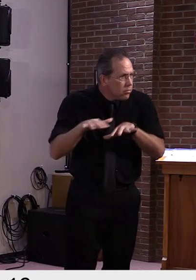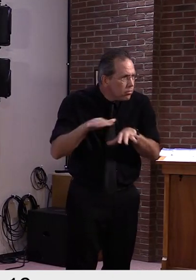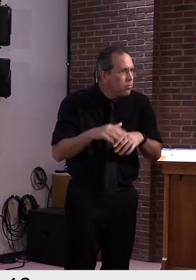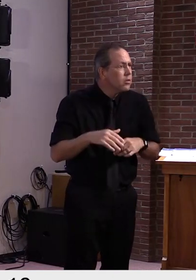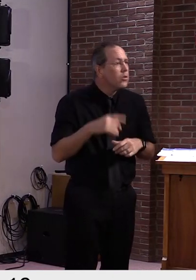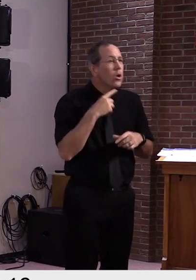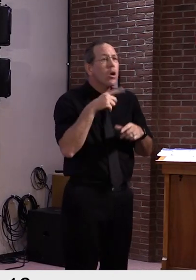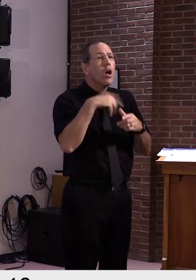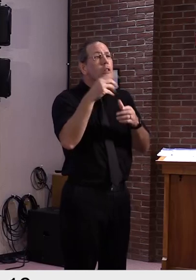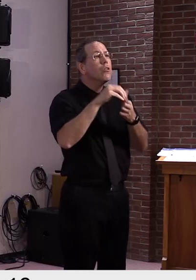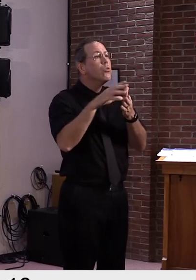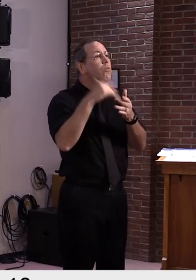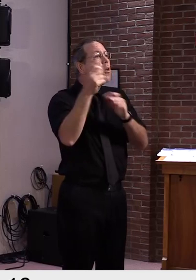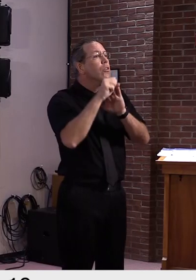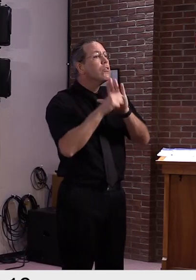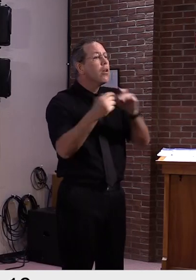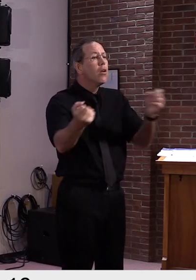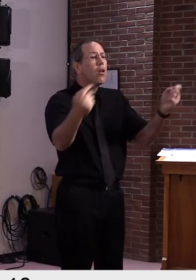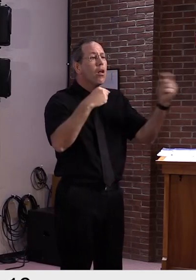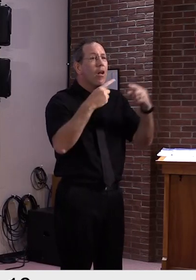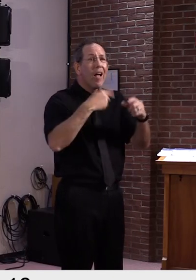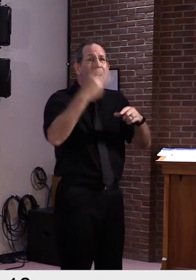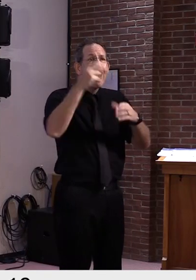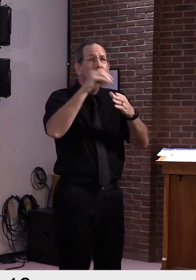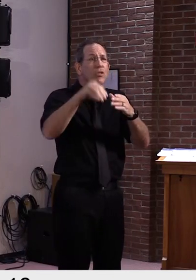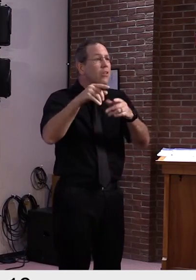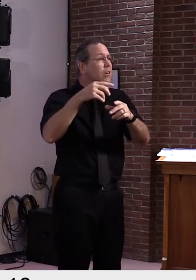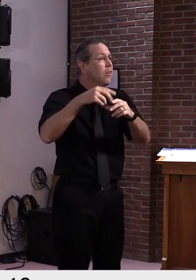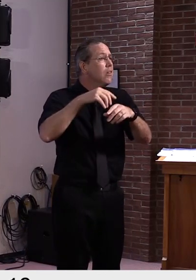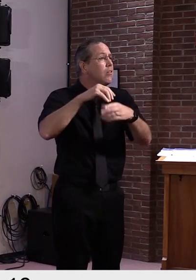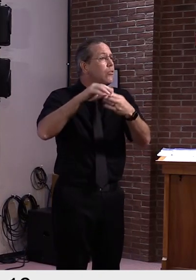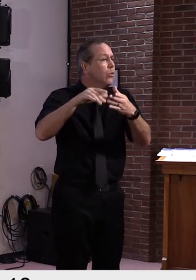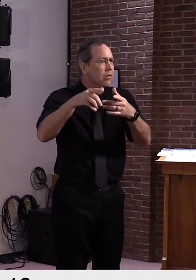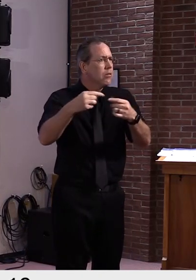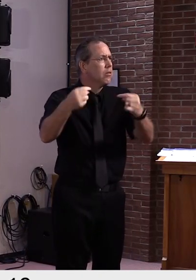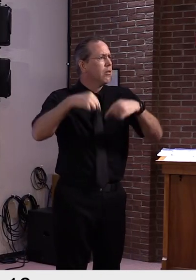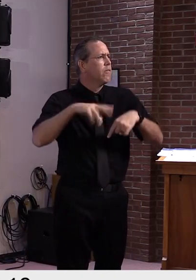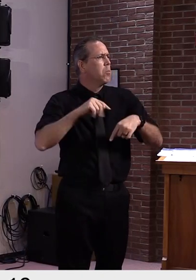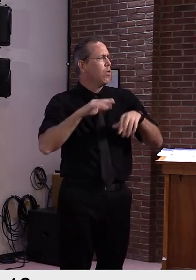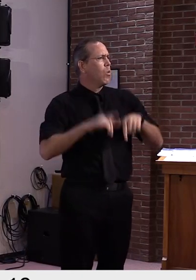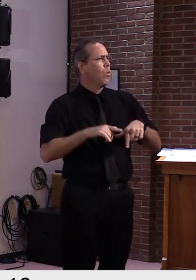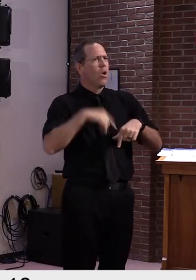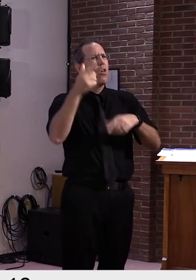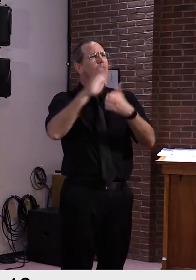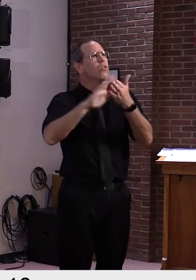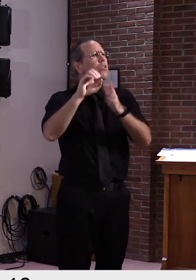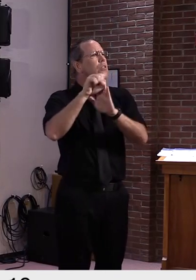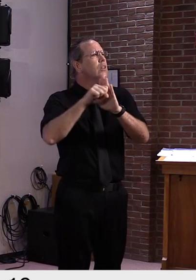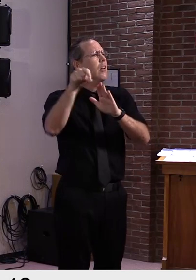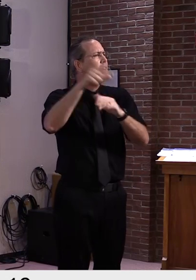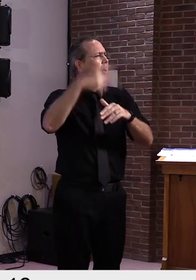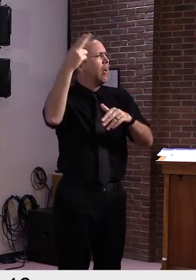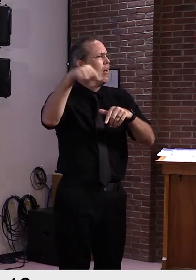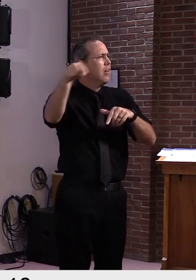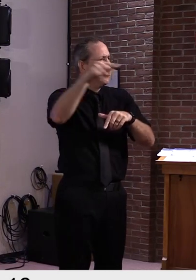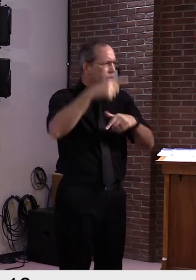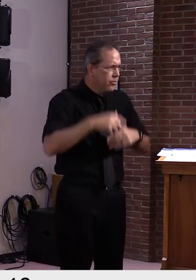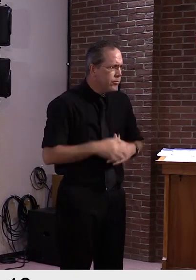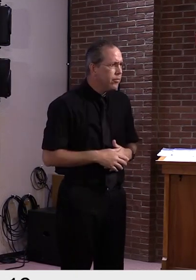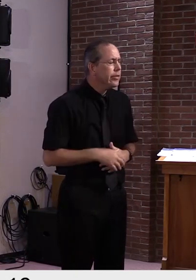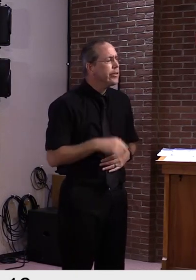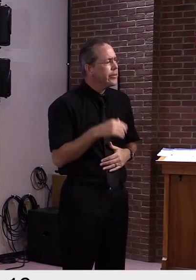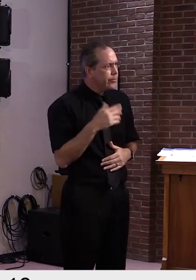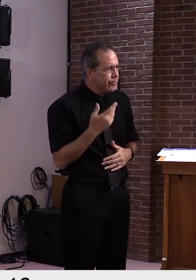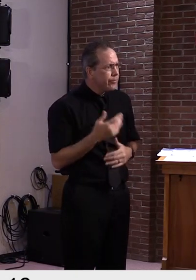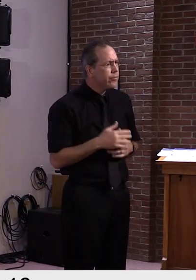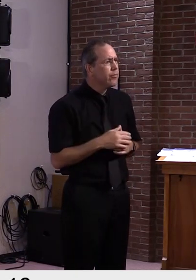a higher disease prevalence than Vermont. This, combined with the robust testing program, means that we are likely to see